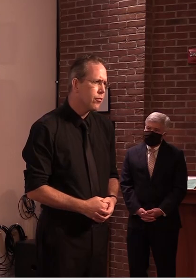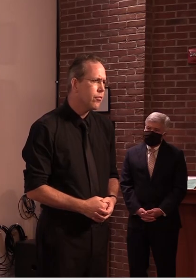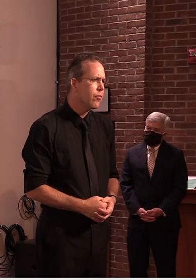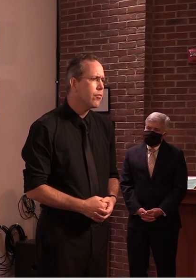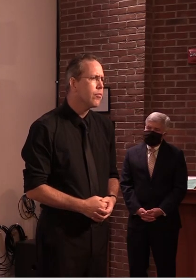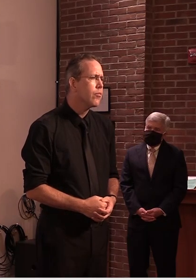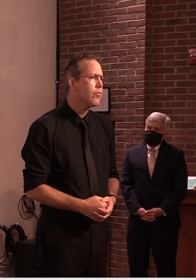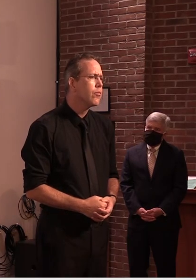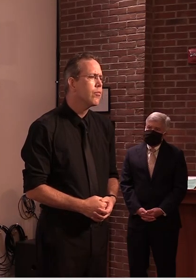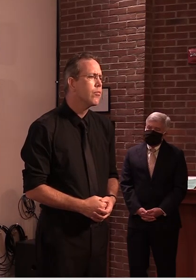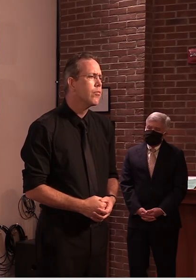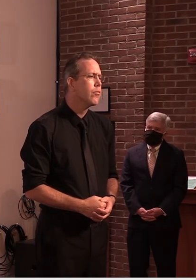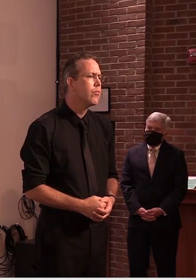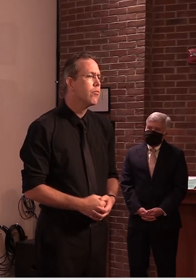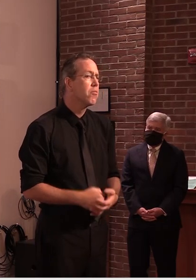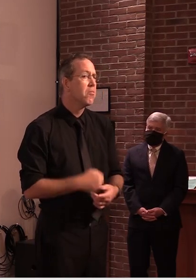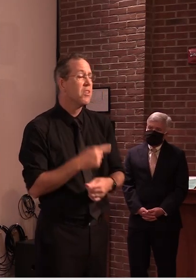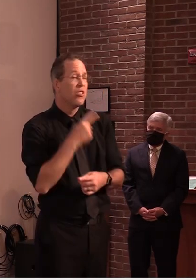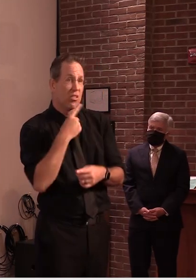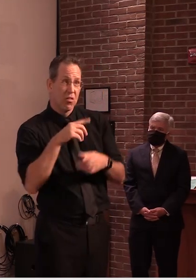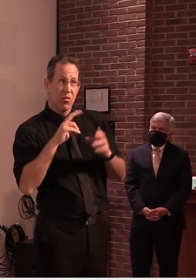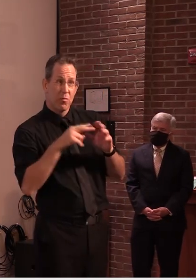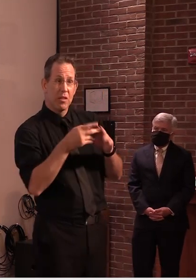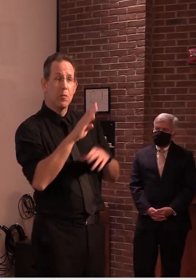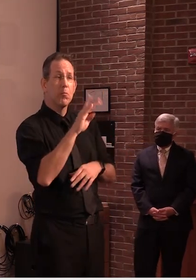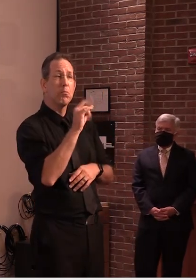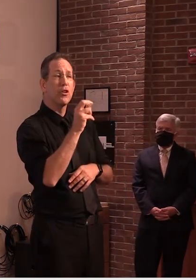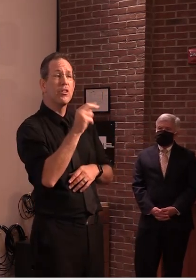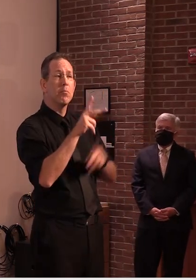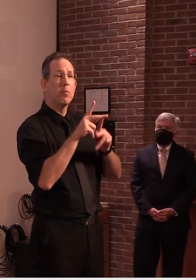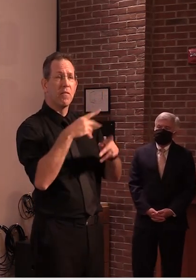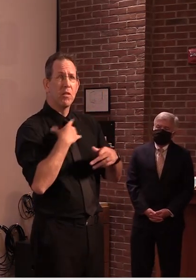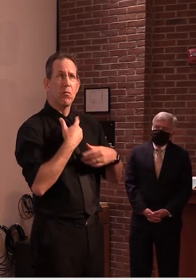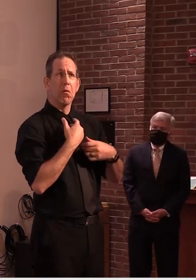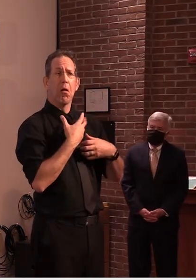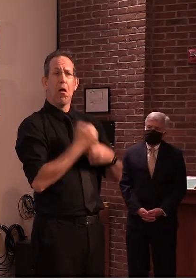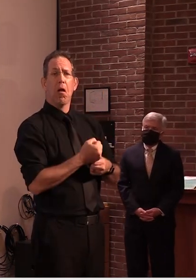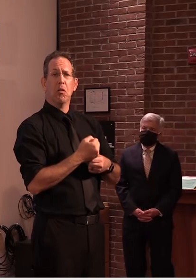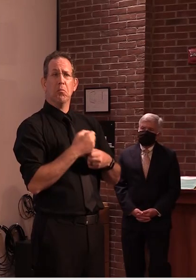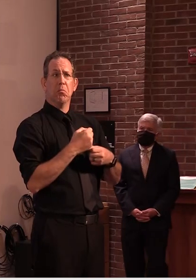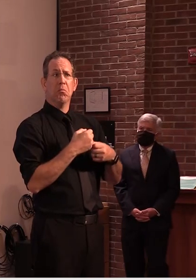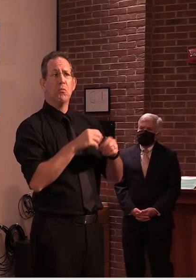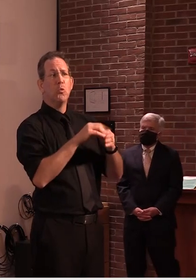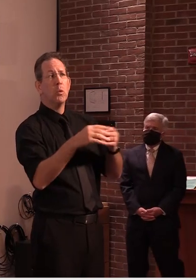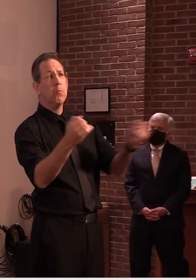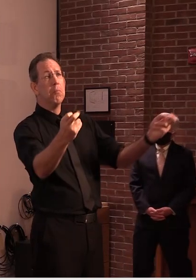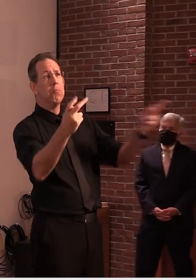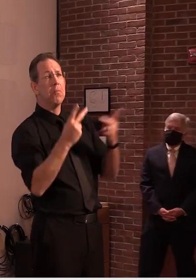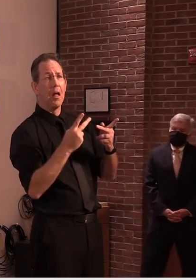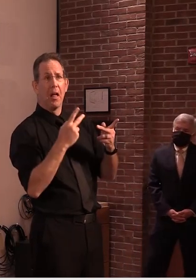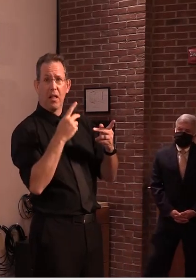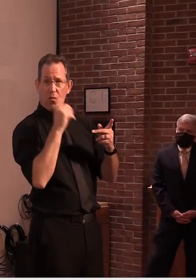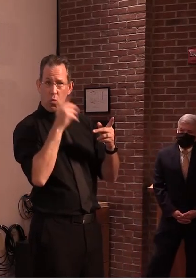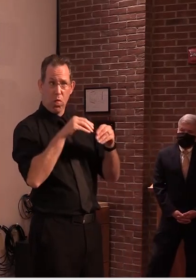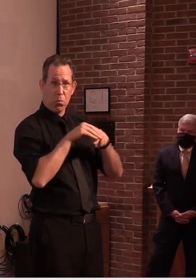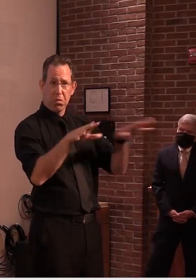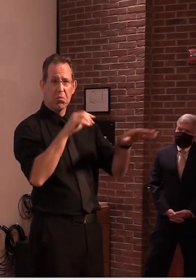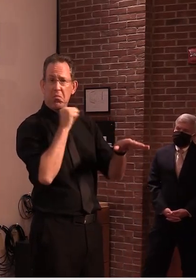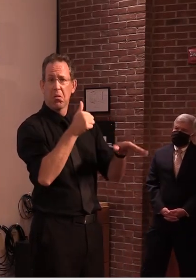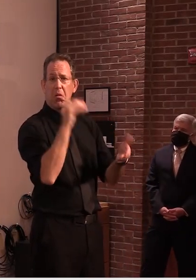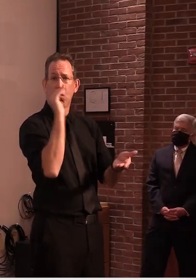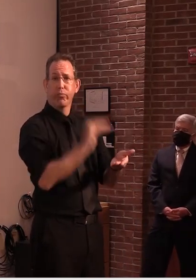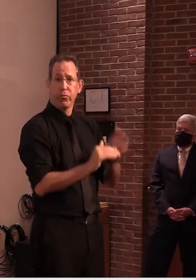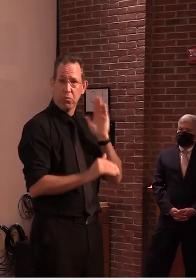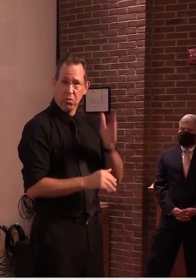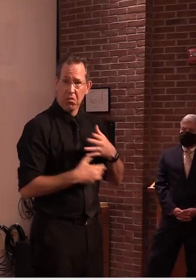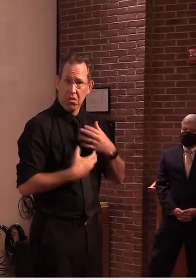i would i would hope so because the students are being held to a very strict agreement that they have to sign